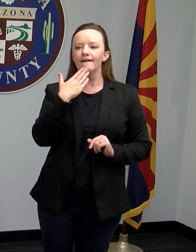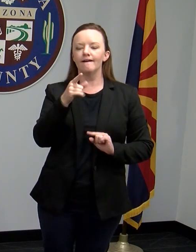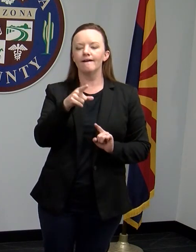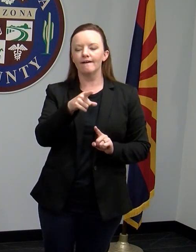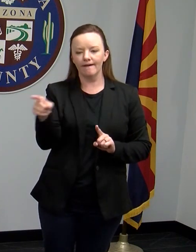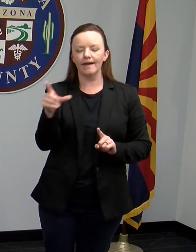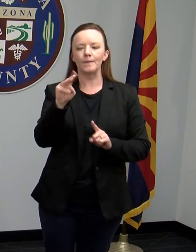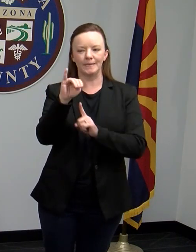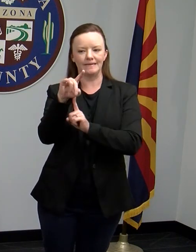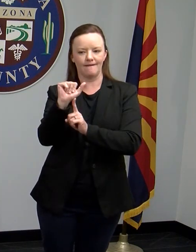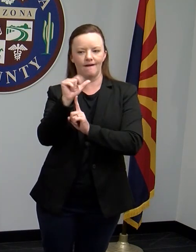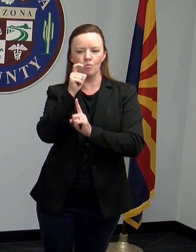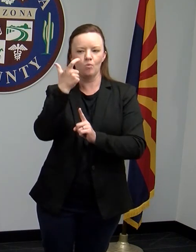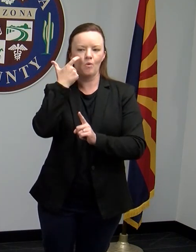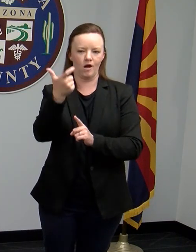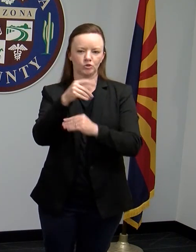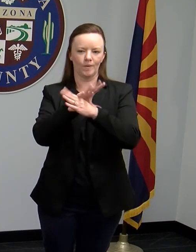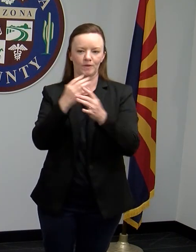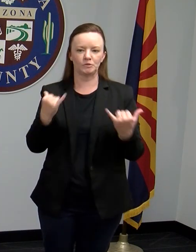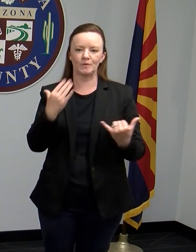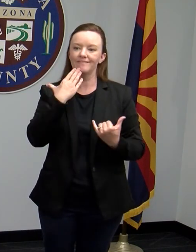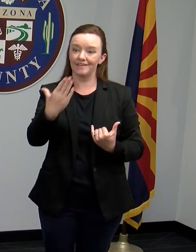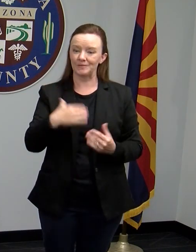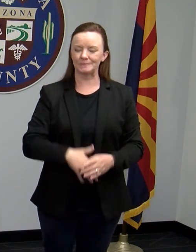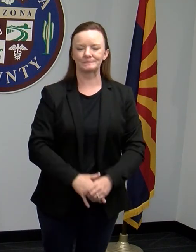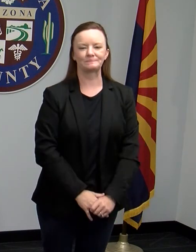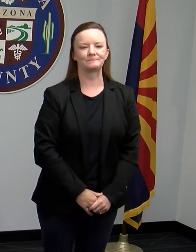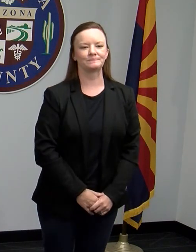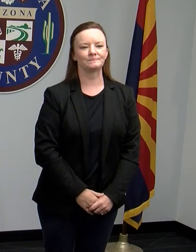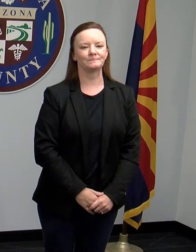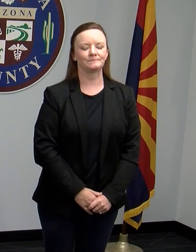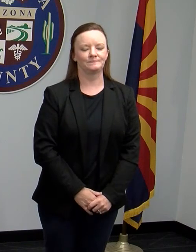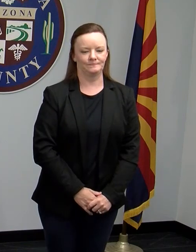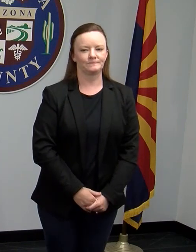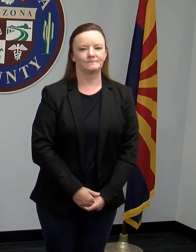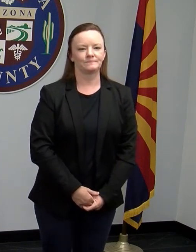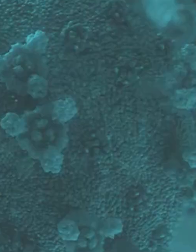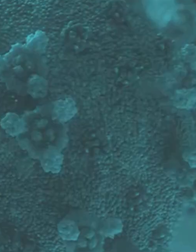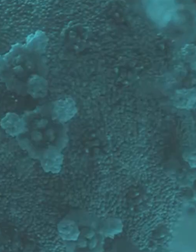all those members of the media that have joined us today. We appreciate your good questions. See you next time.